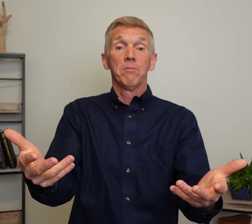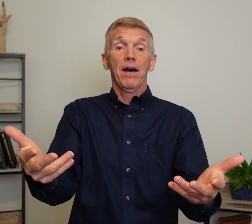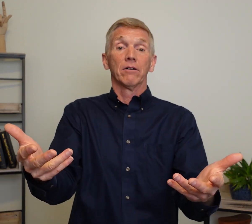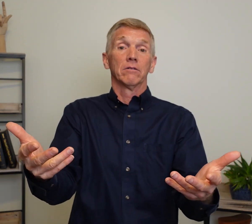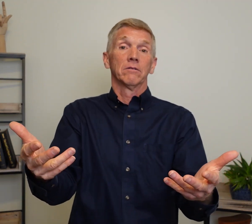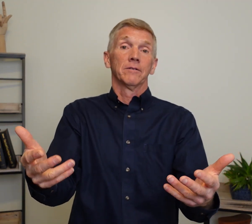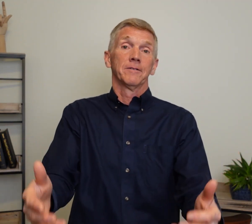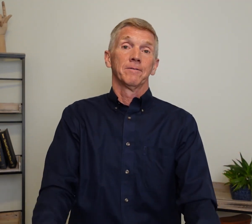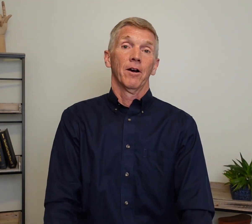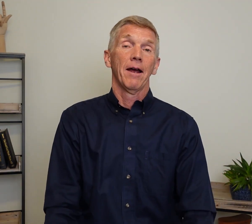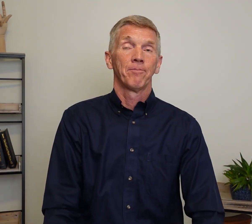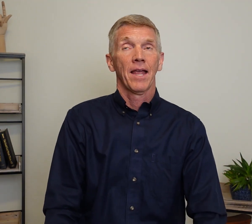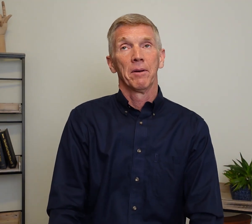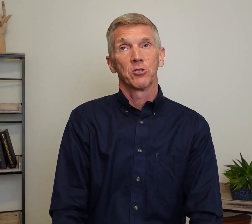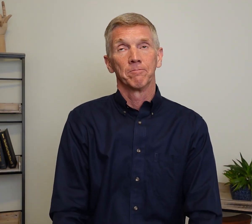better? Alright. How about this one?